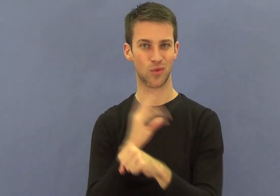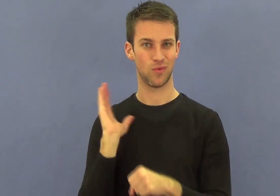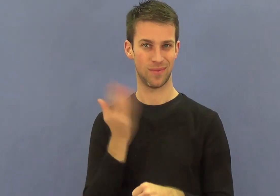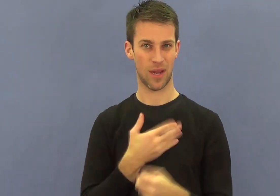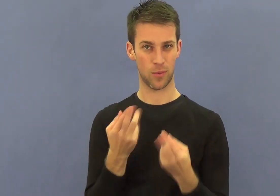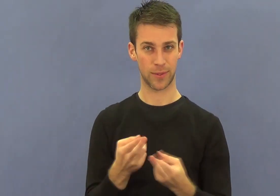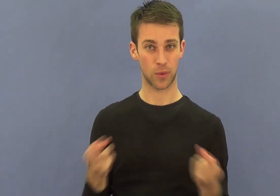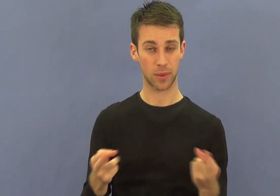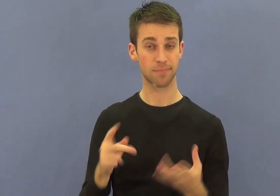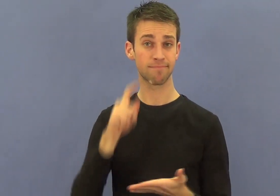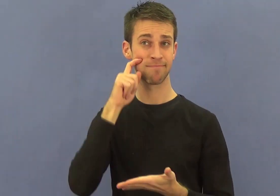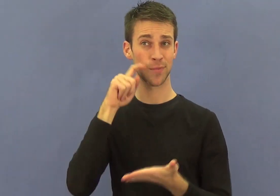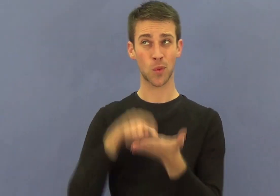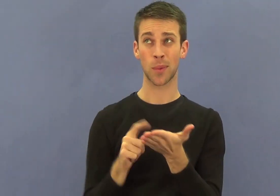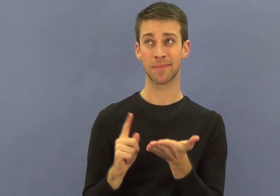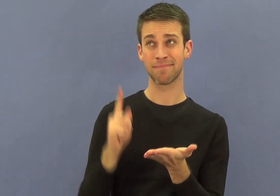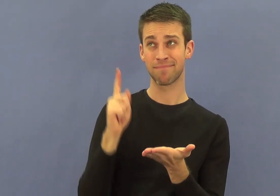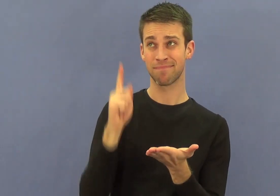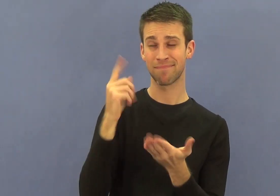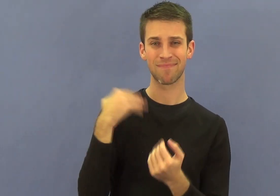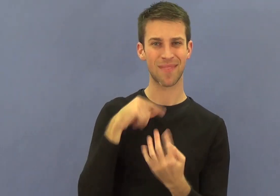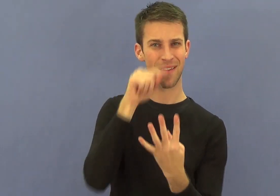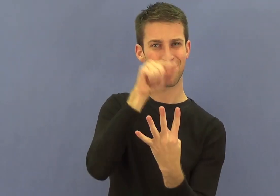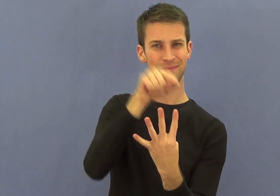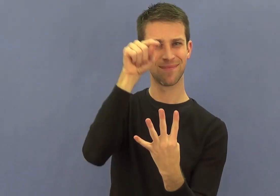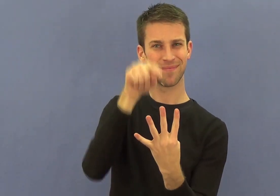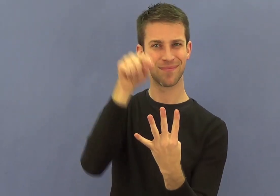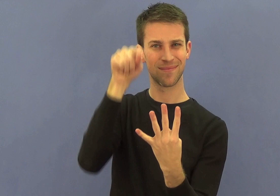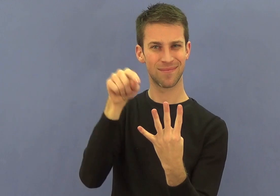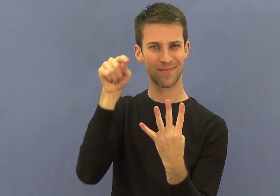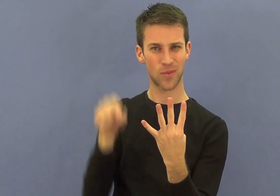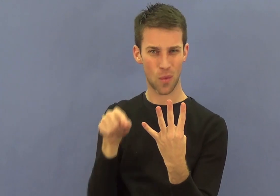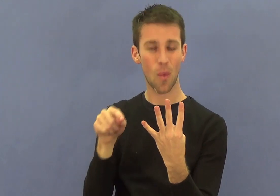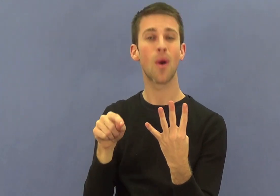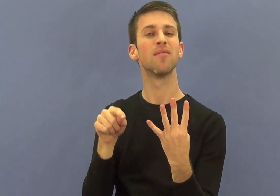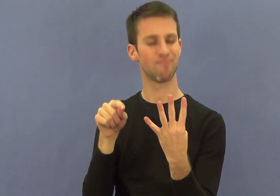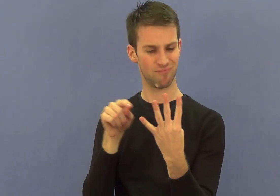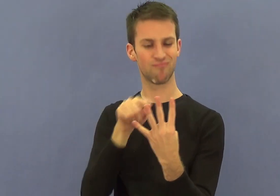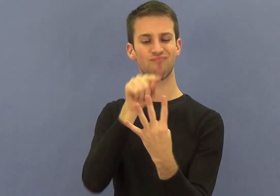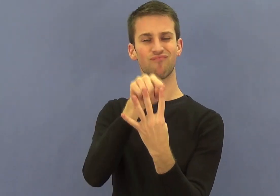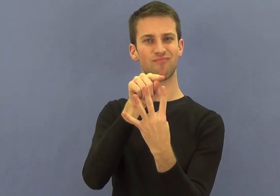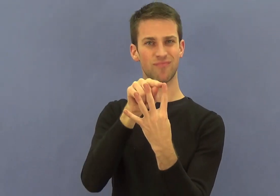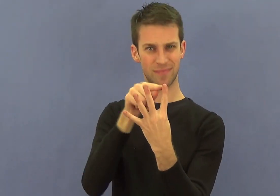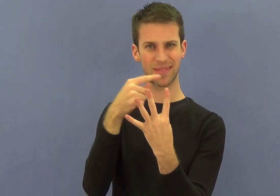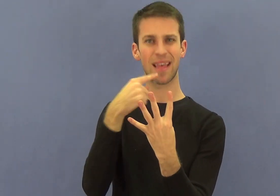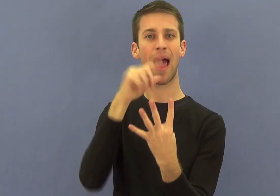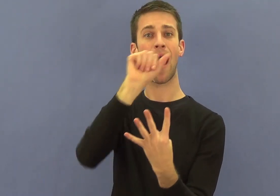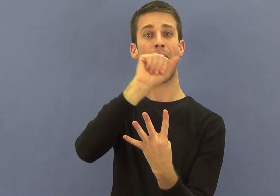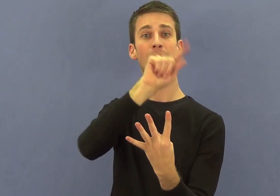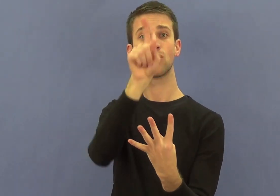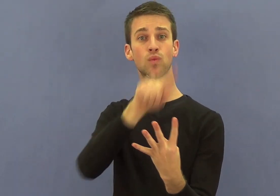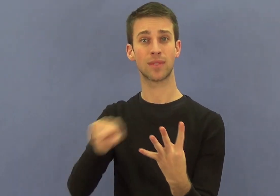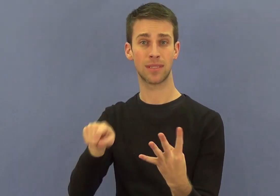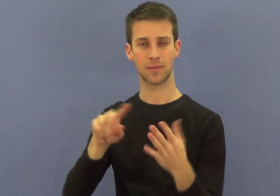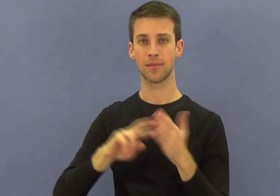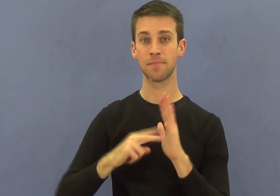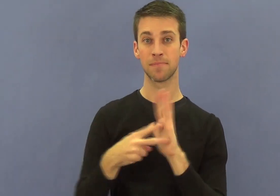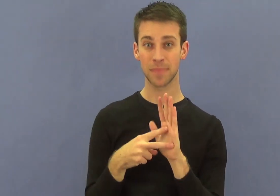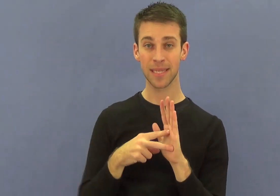The first reads, Technology Signs A to Z. Select a video by searching terms